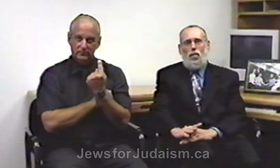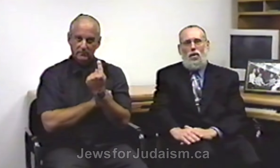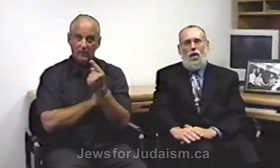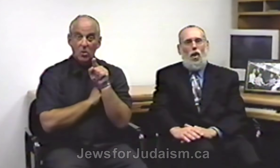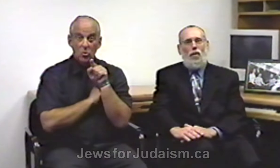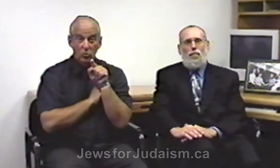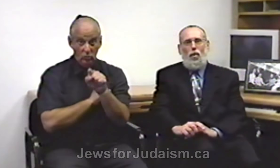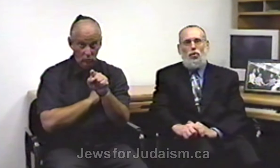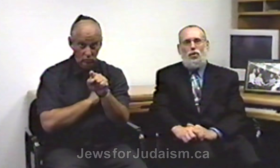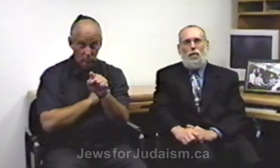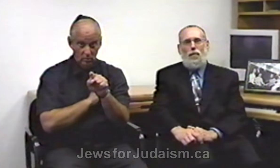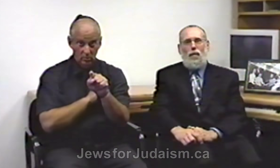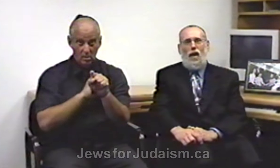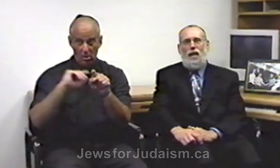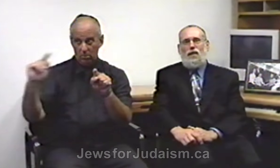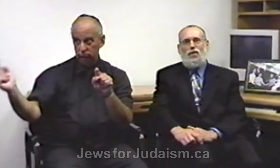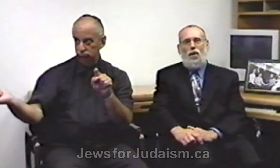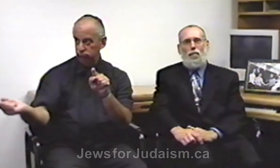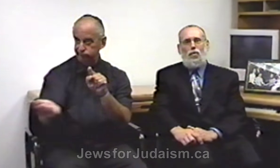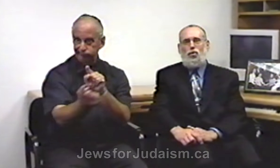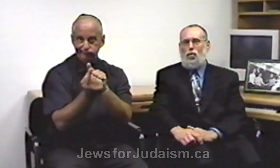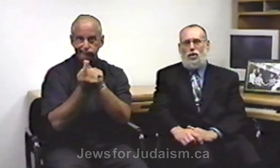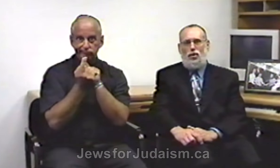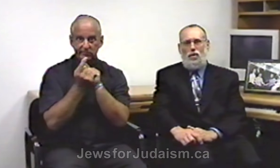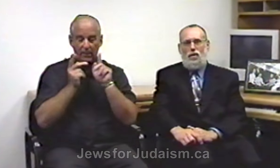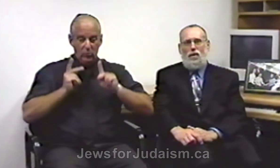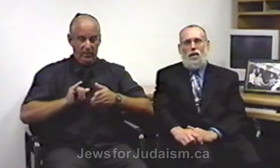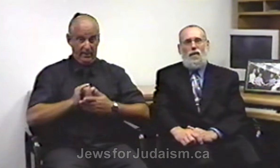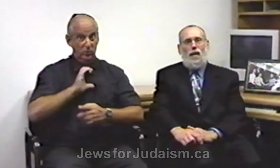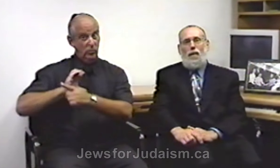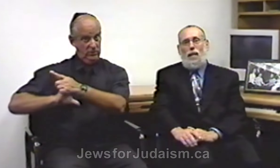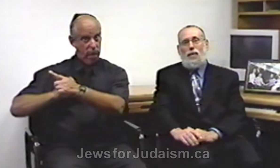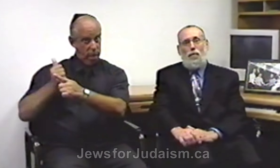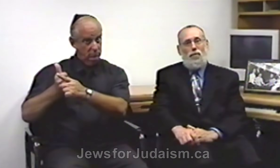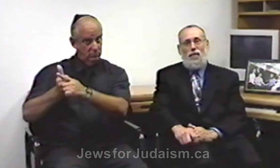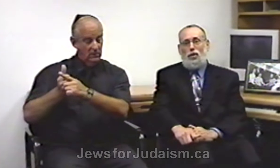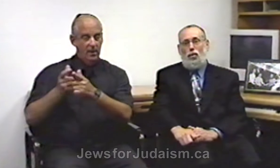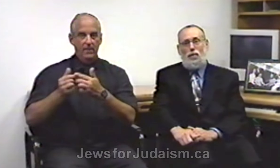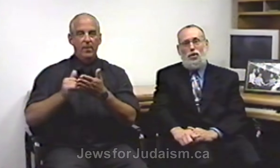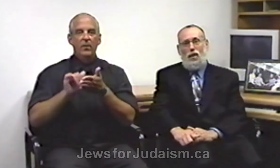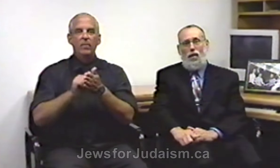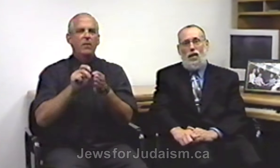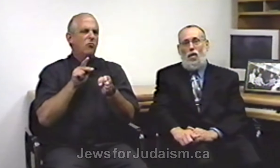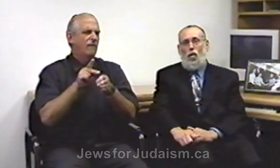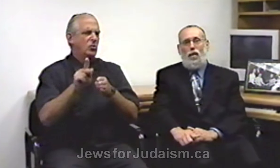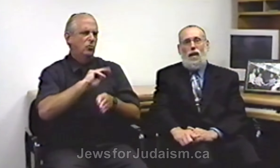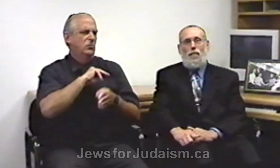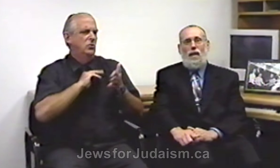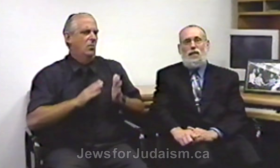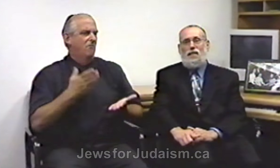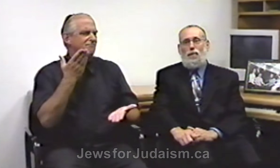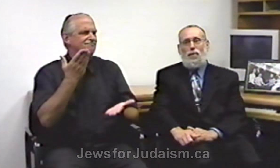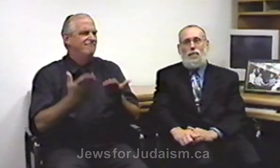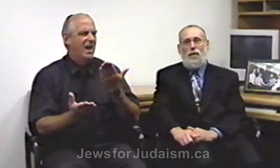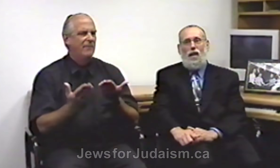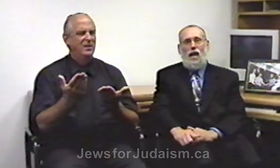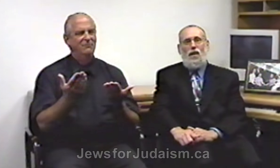are approached by someone who's Christian they may be a professional missionary or they may simply be a